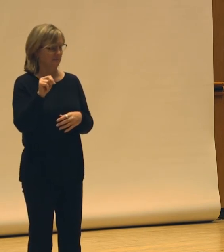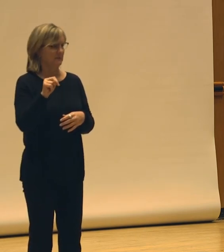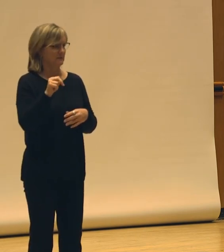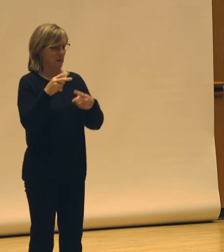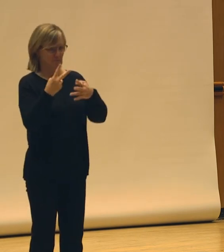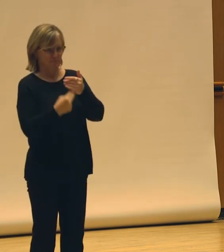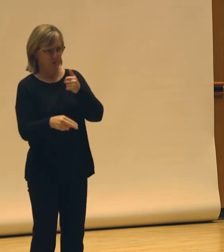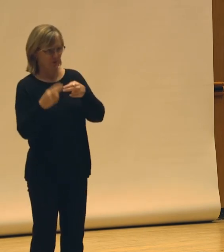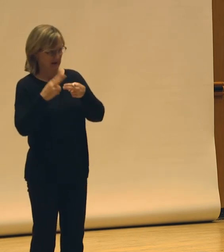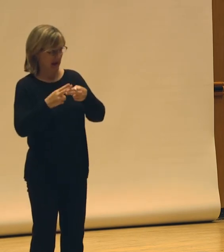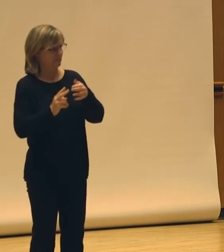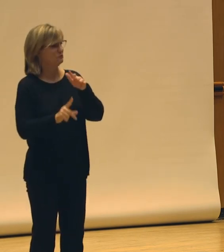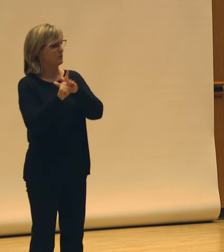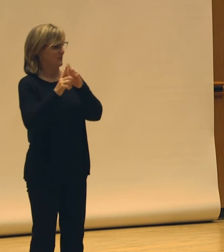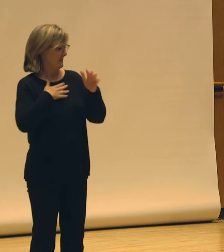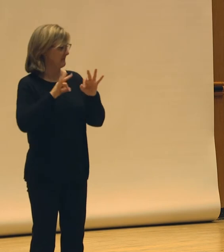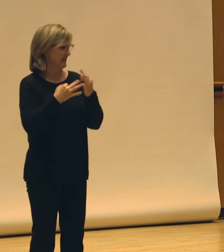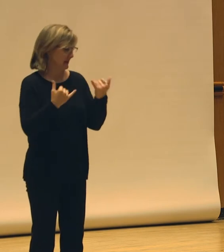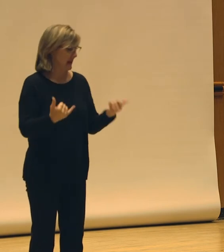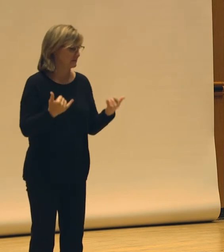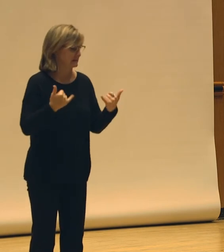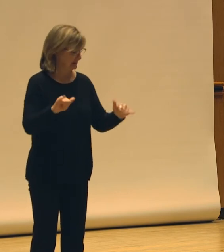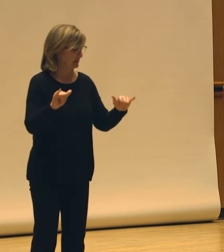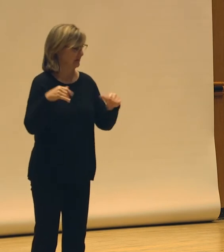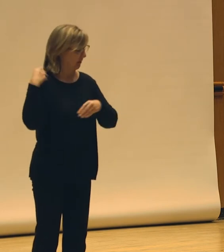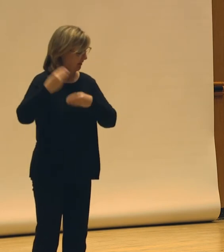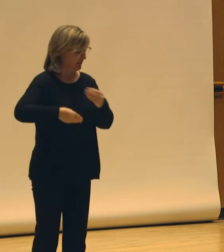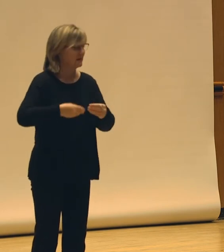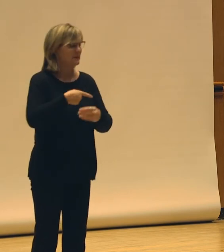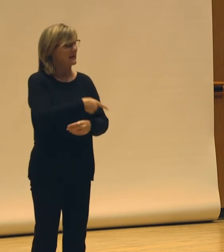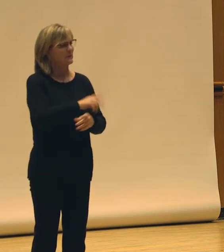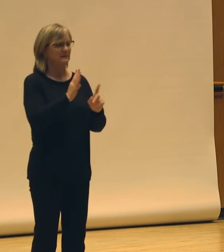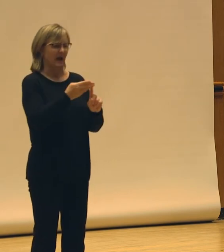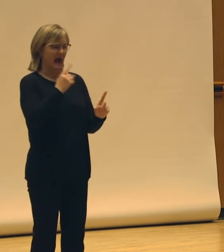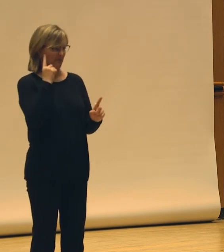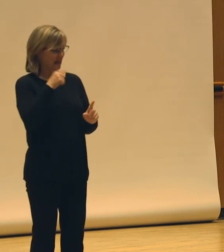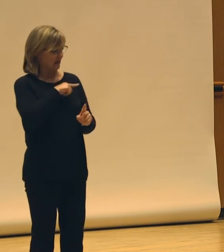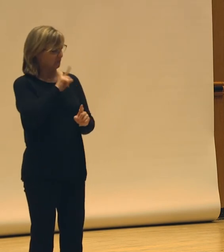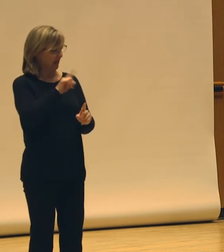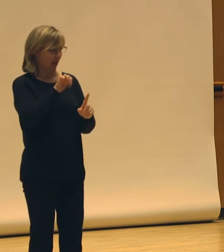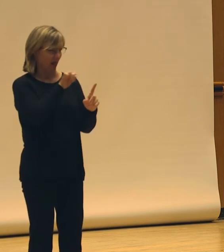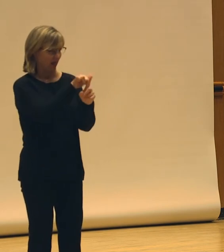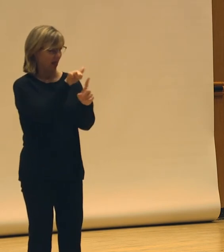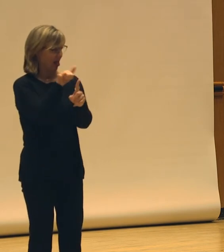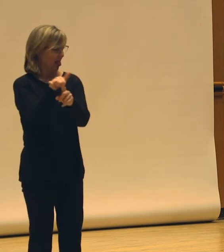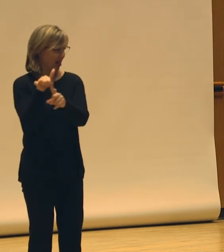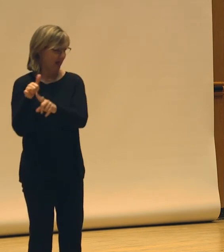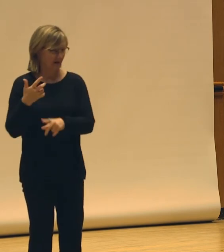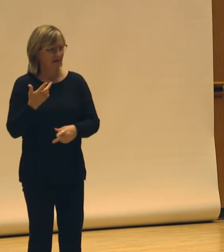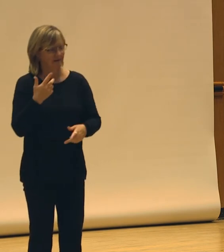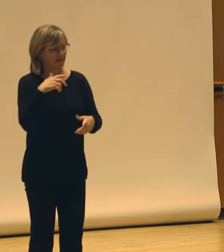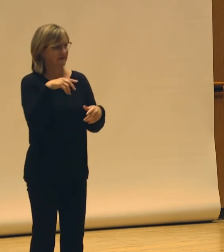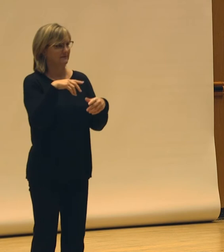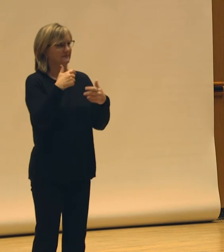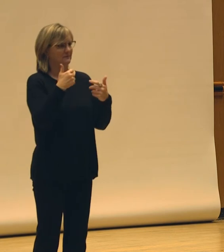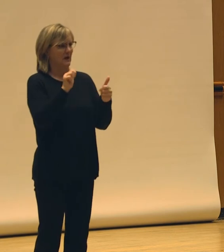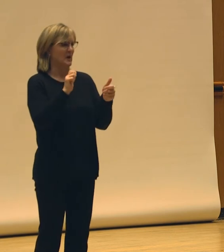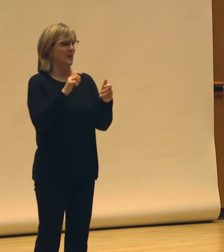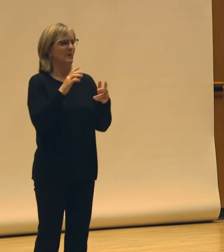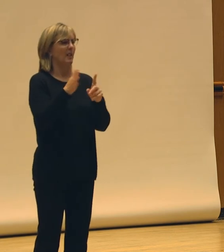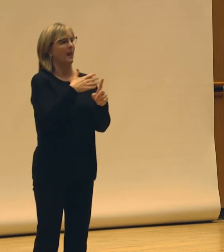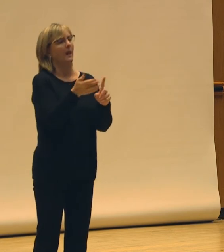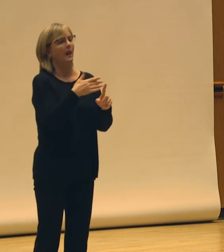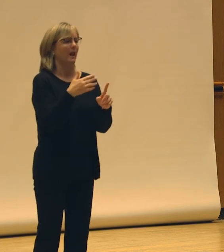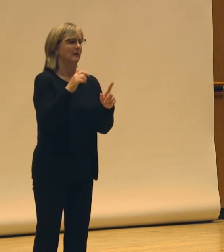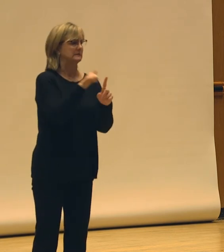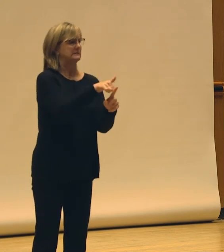of those names still show up in my family now. But he like somehow convinced, he was such a swindler I think. You know like swindling his way into like getting his way onto